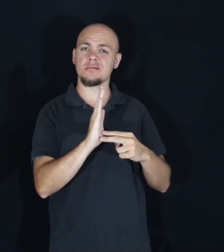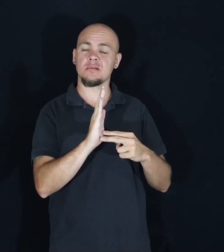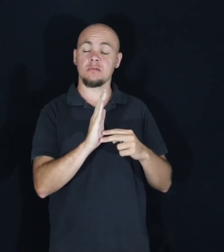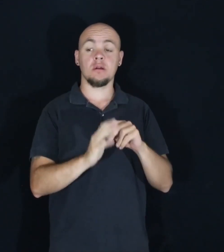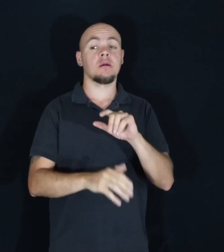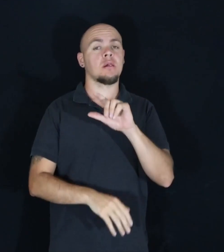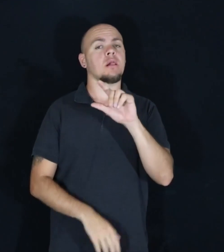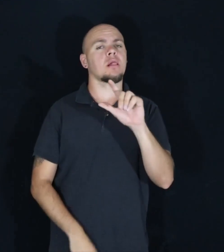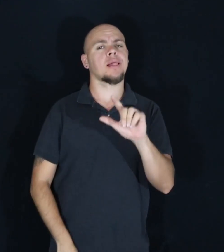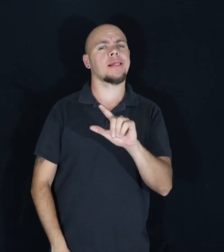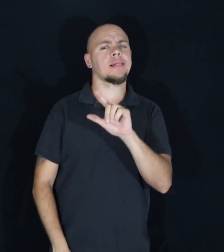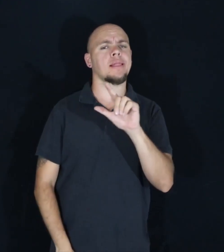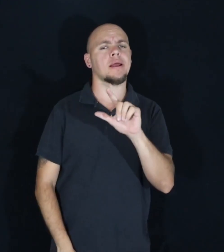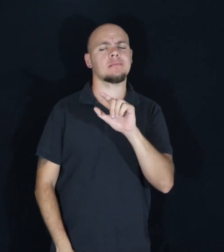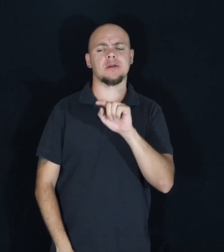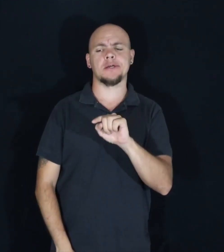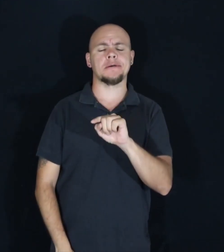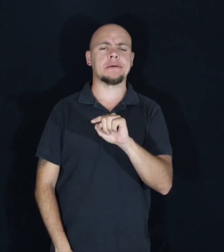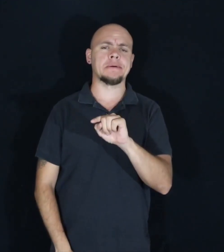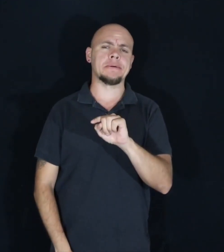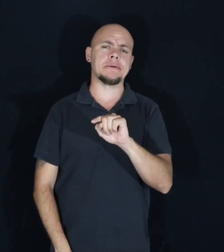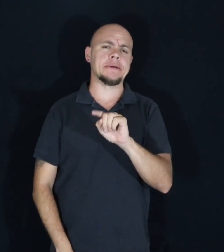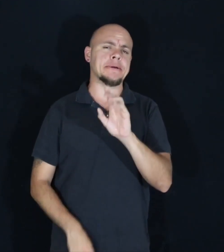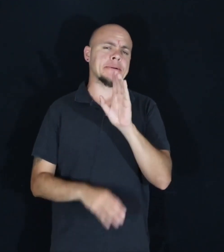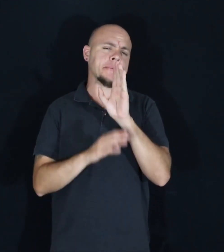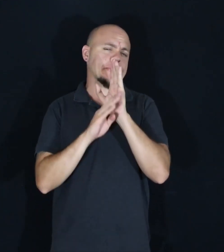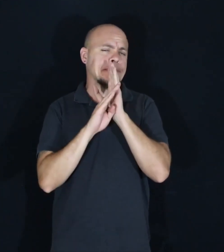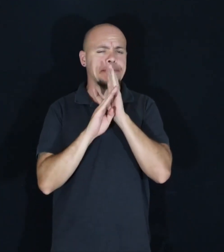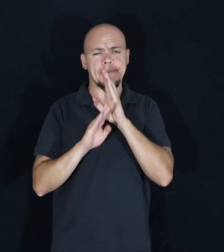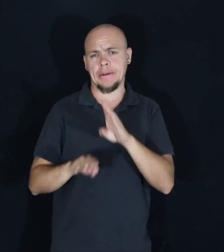Libraries are super quiet.